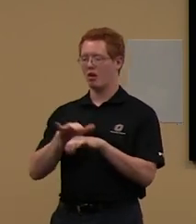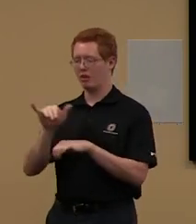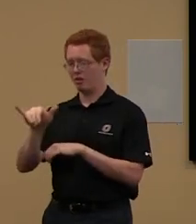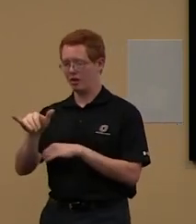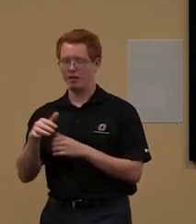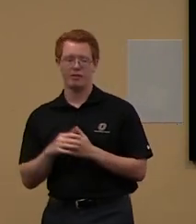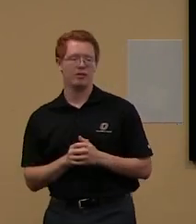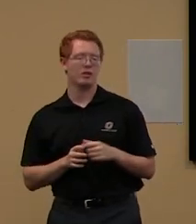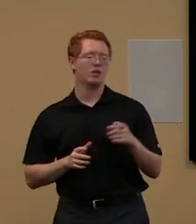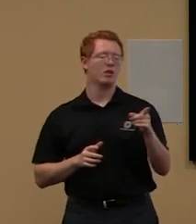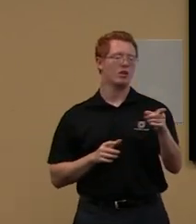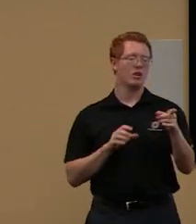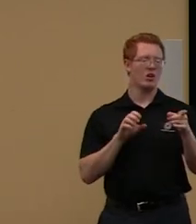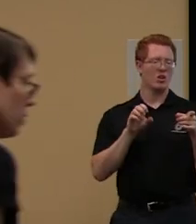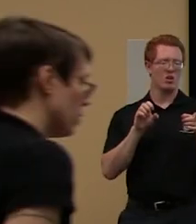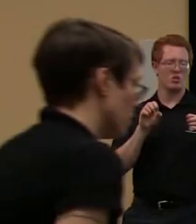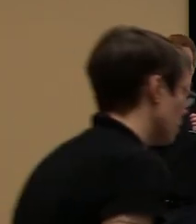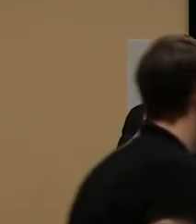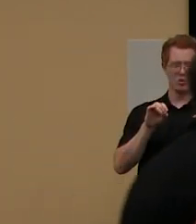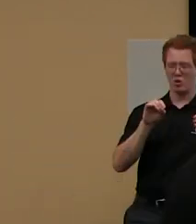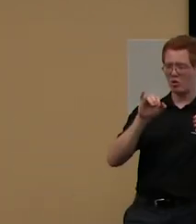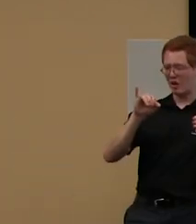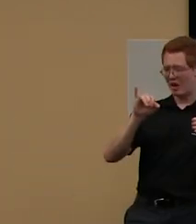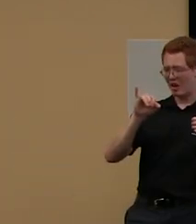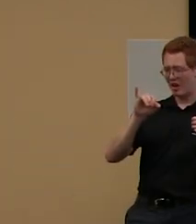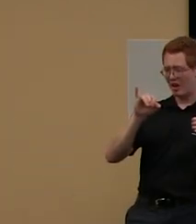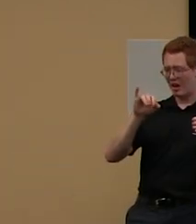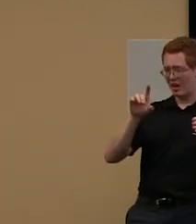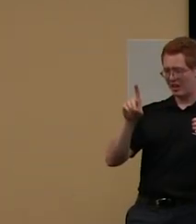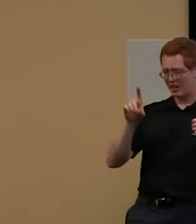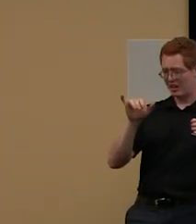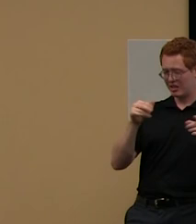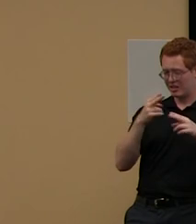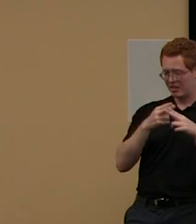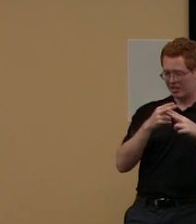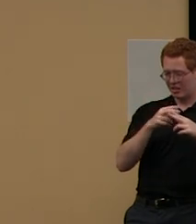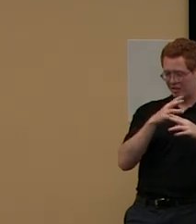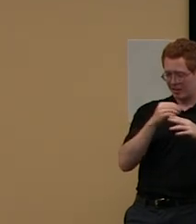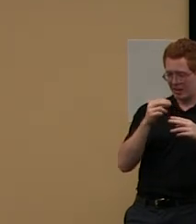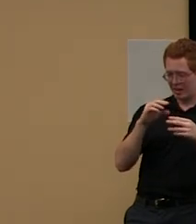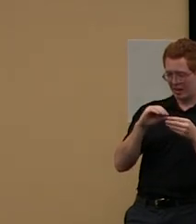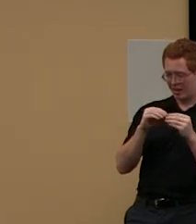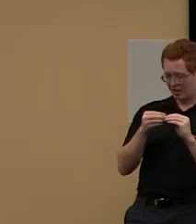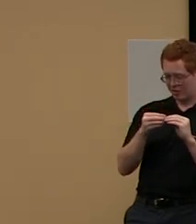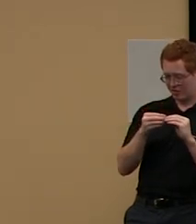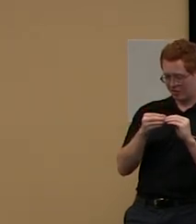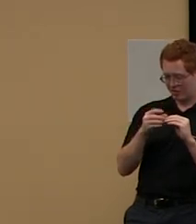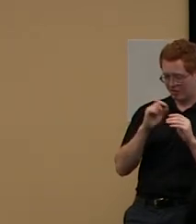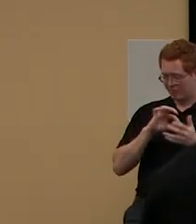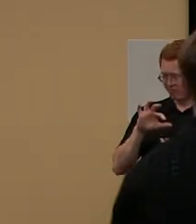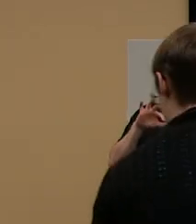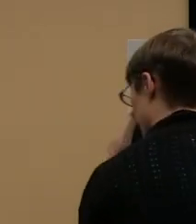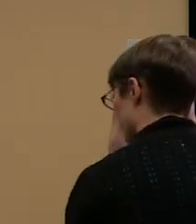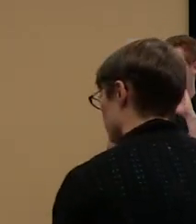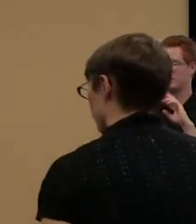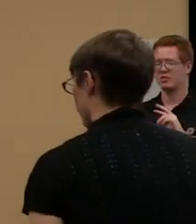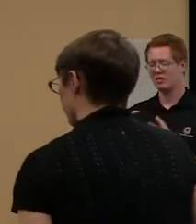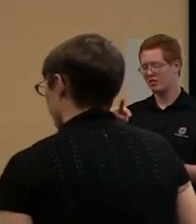So the net ID is the name and the number. Yes, that is absolutely right.